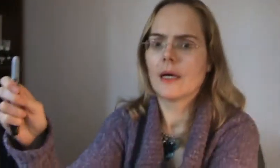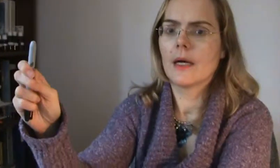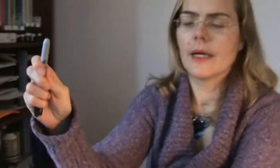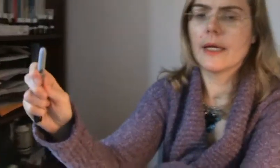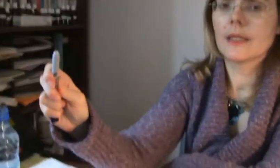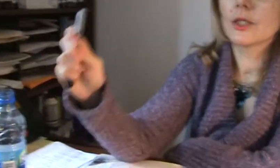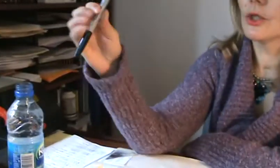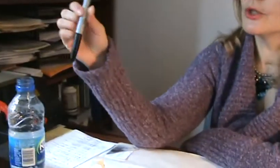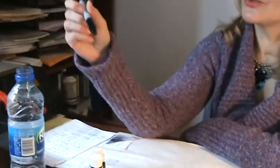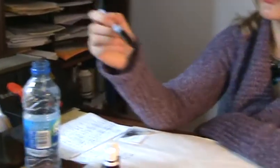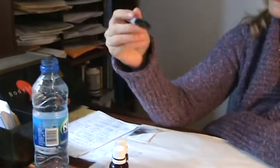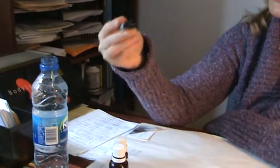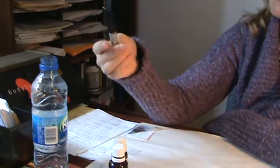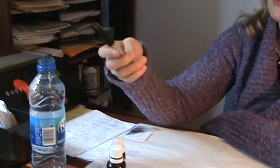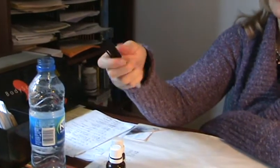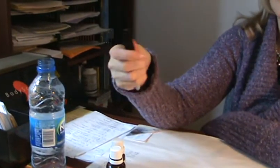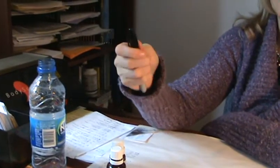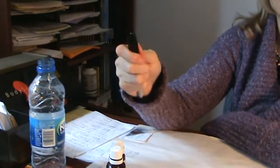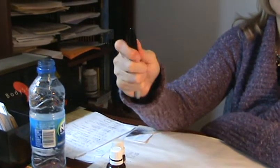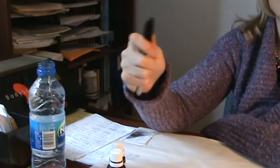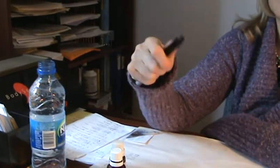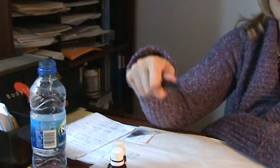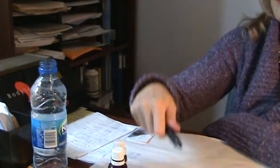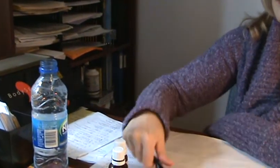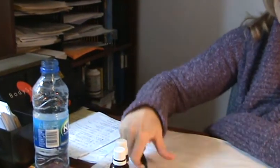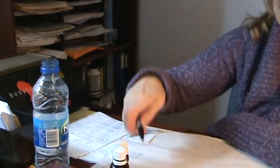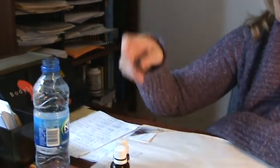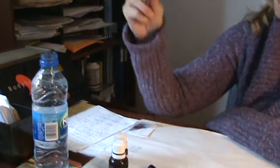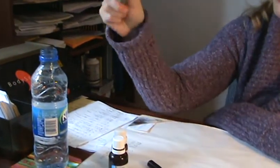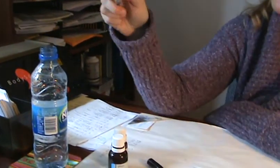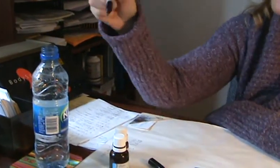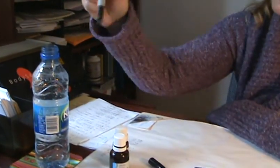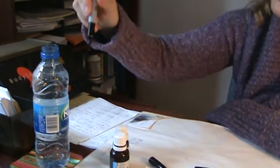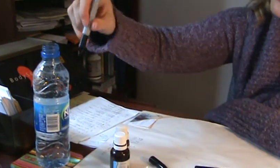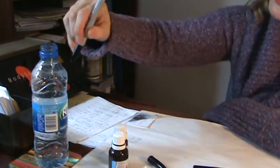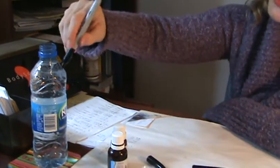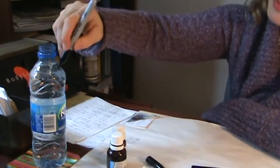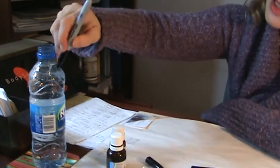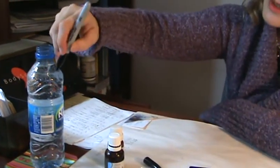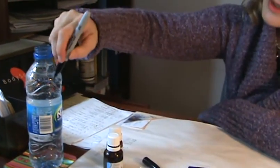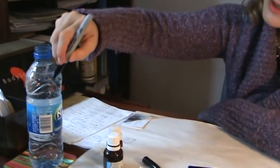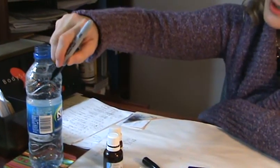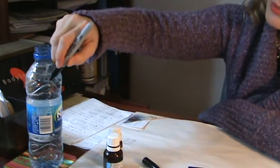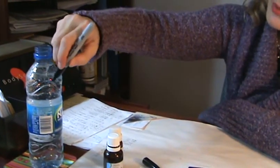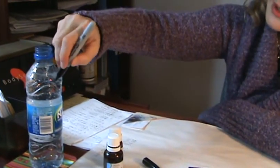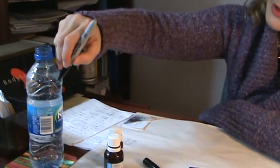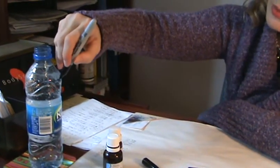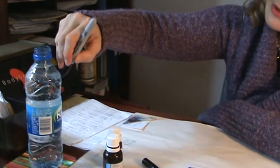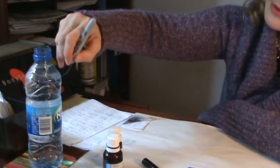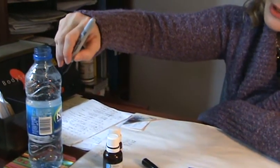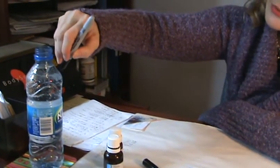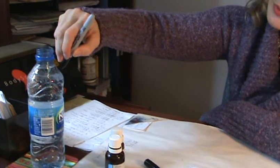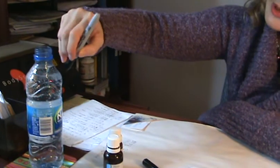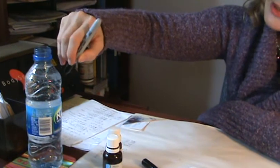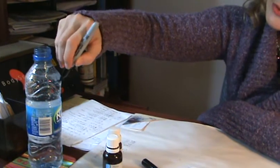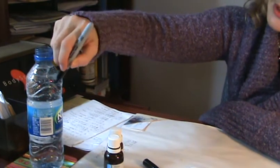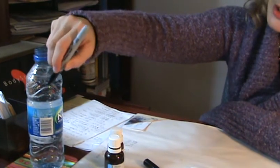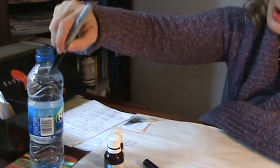It is good to use a marker and empower them and just to mark where the one third would be so they know